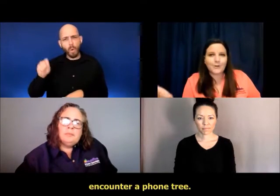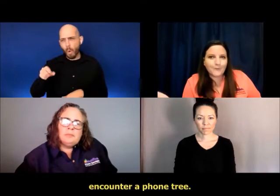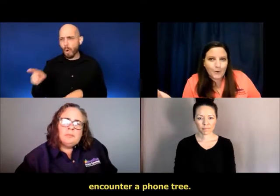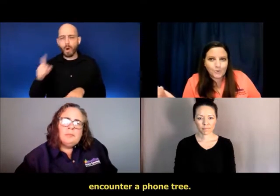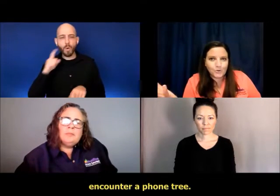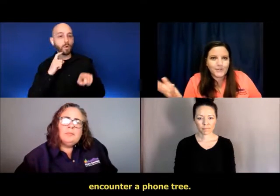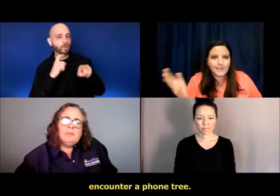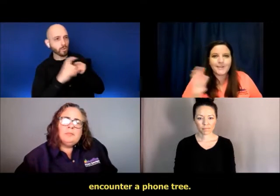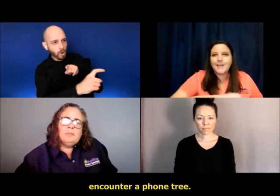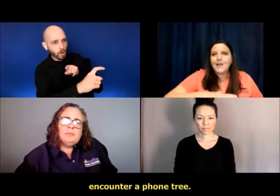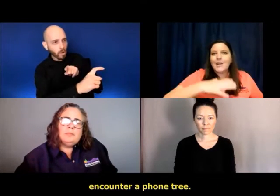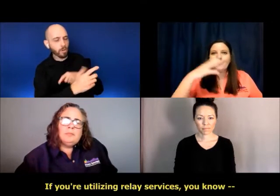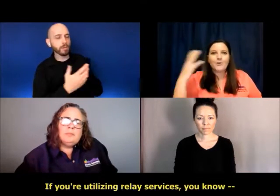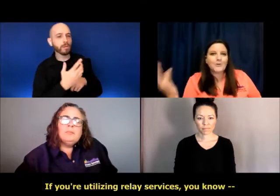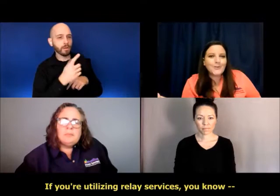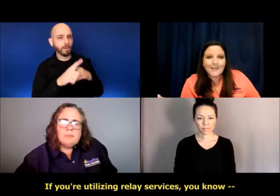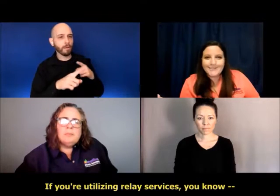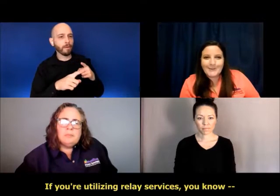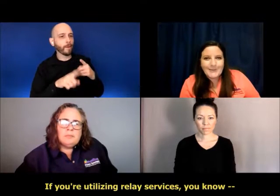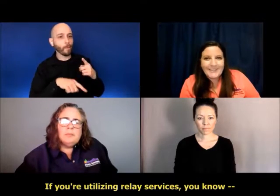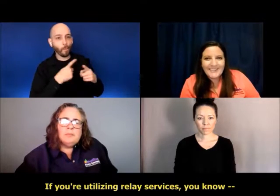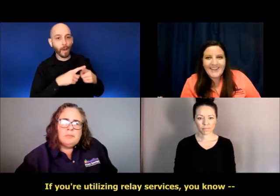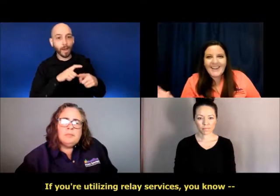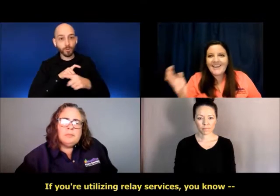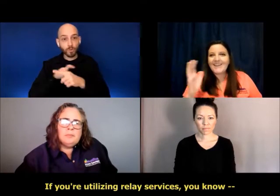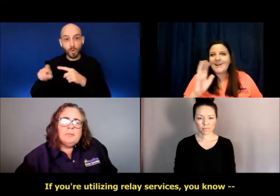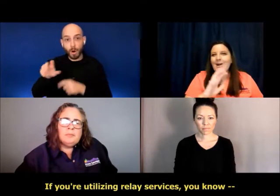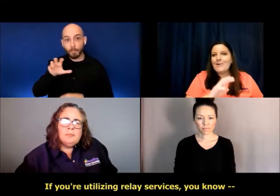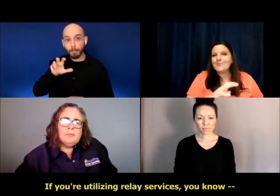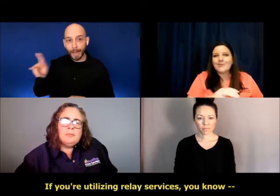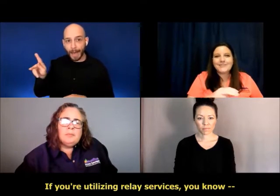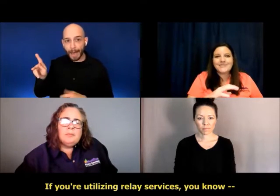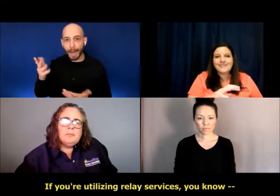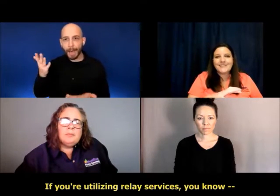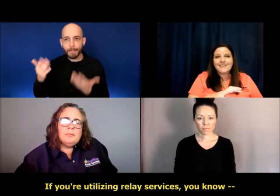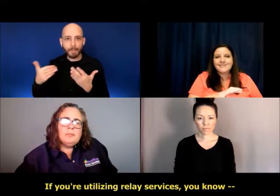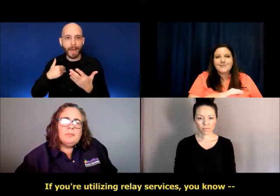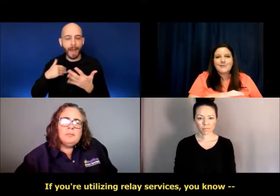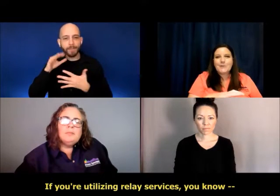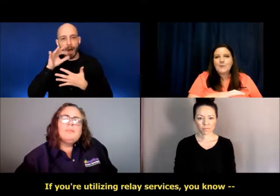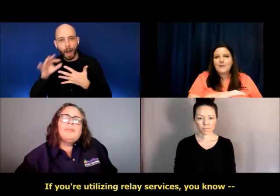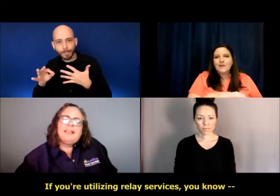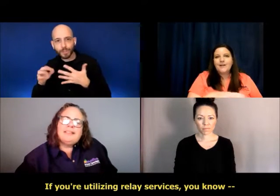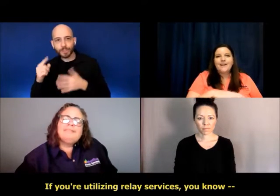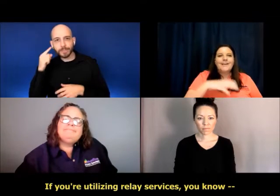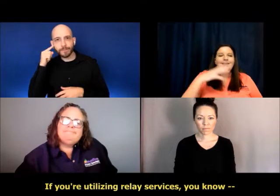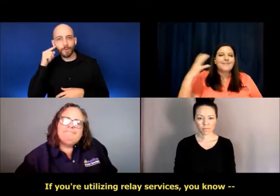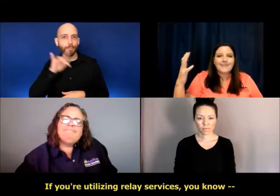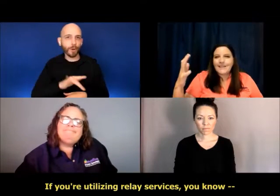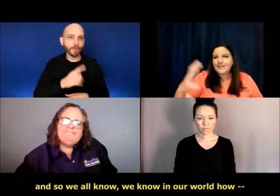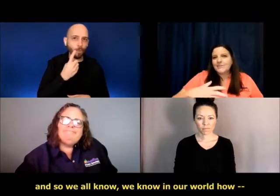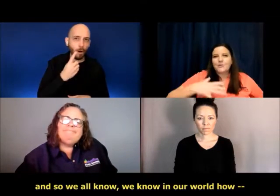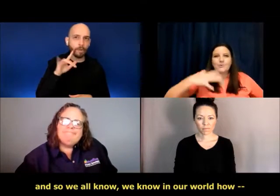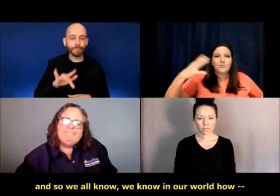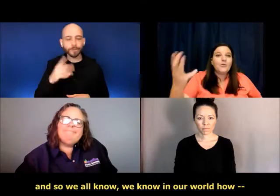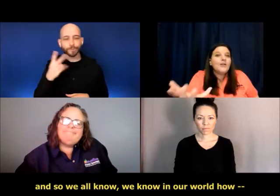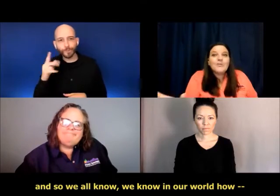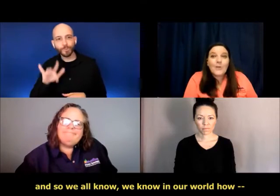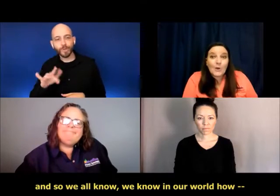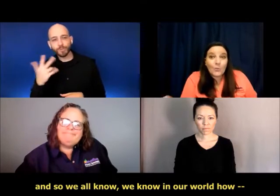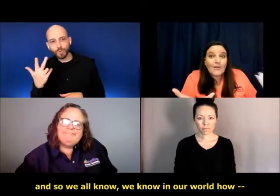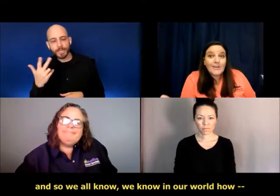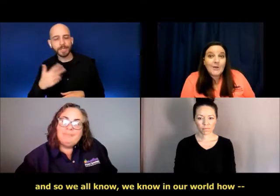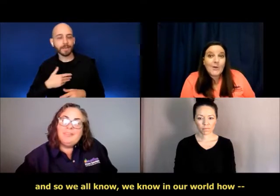you're going to encounter a phone tree. If you're utilizing relay, um, services, you know, and so